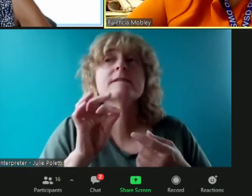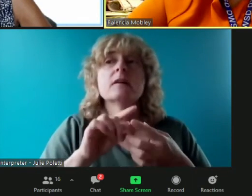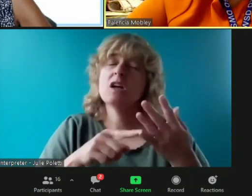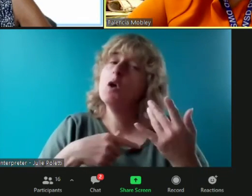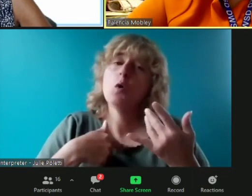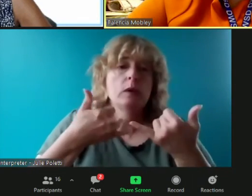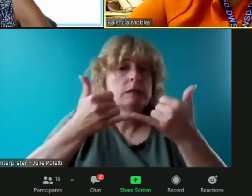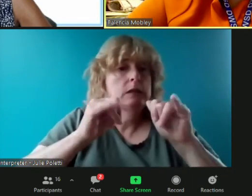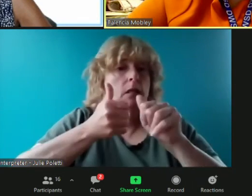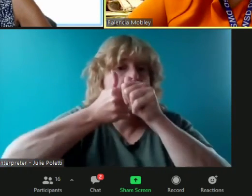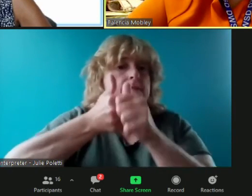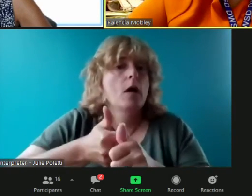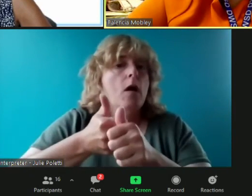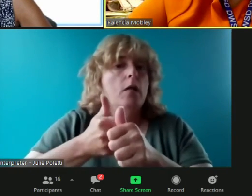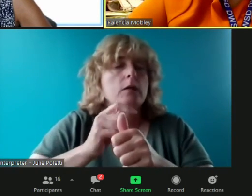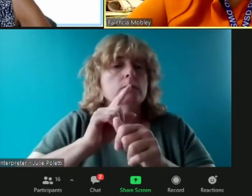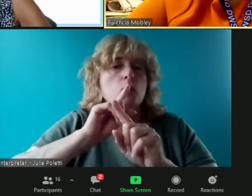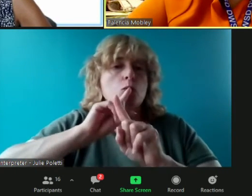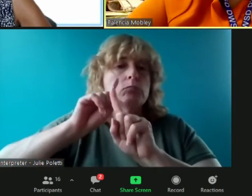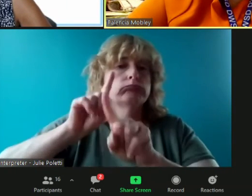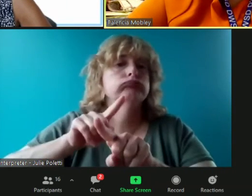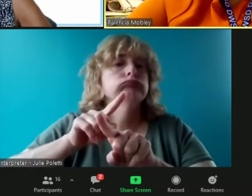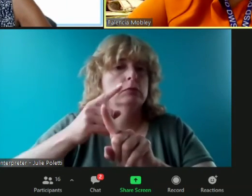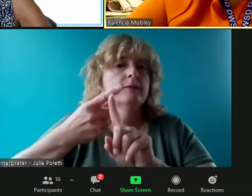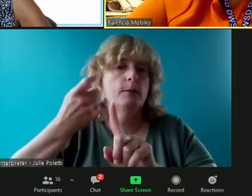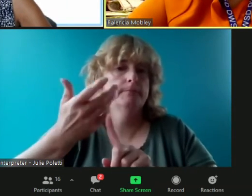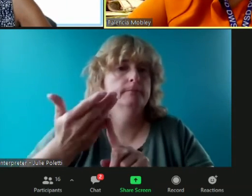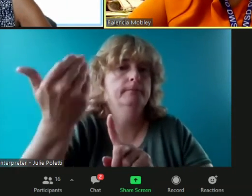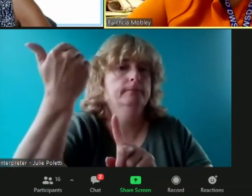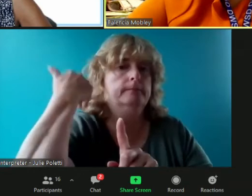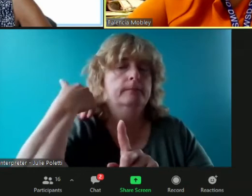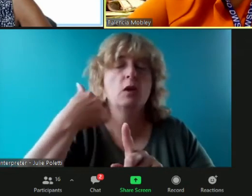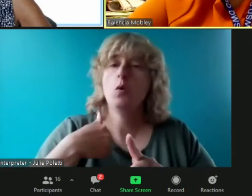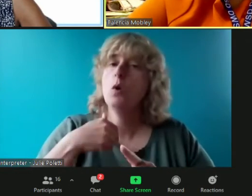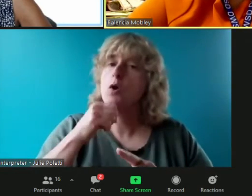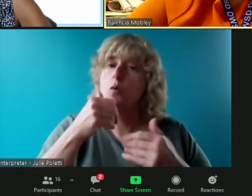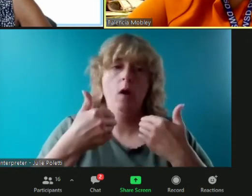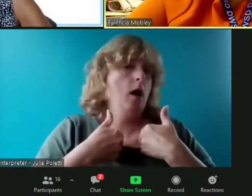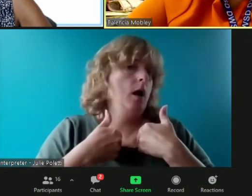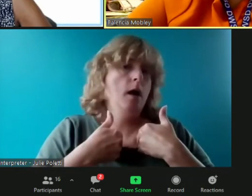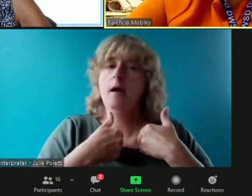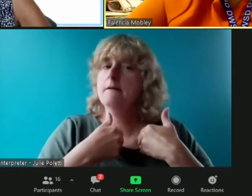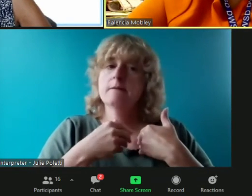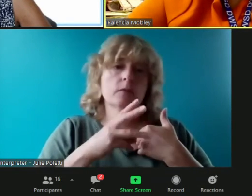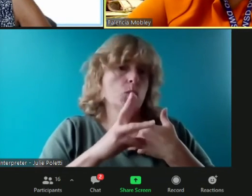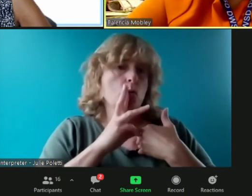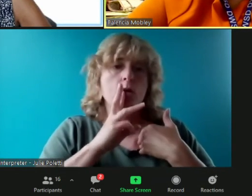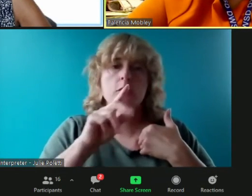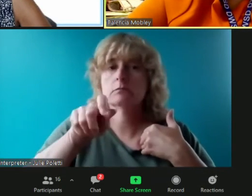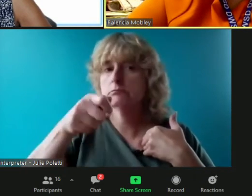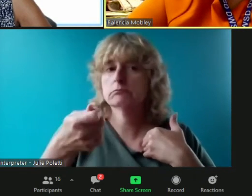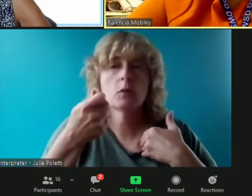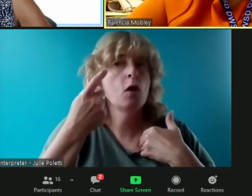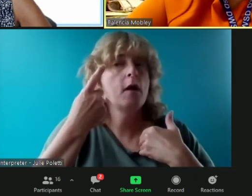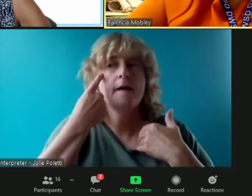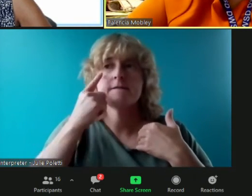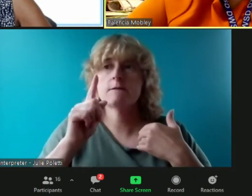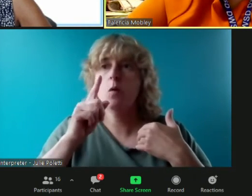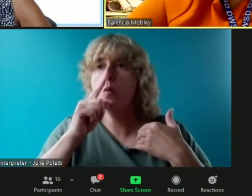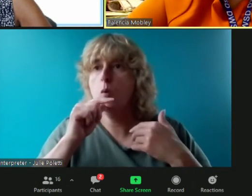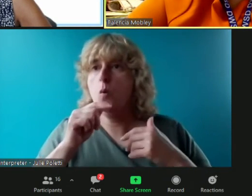orders that have been uh issued we do not have water service interruptions uh for residential customers